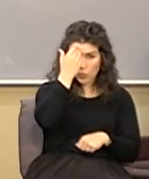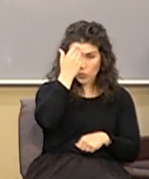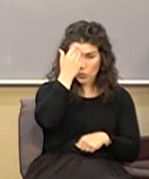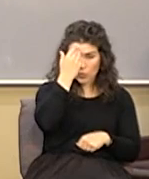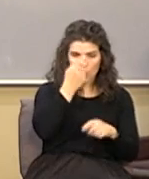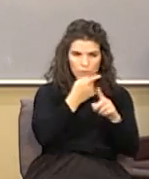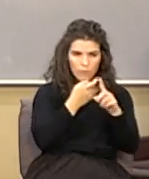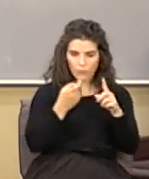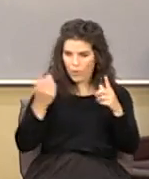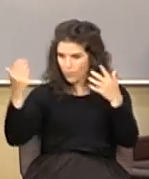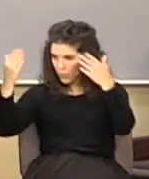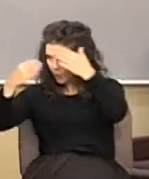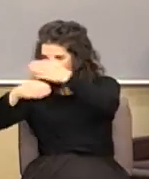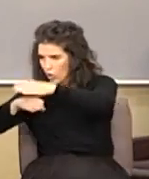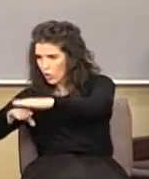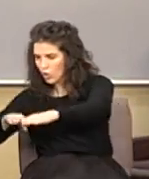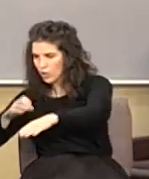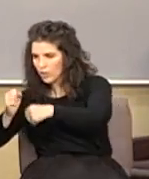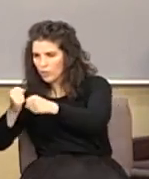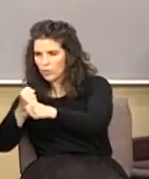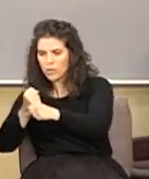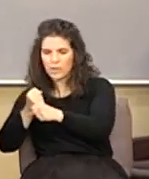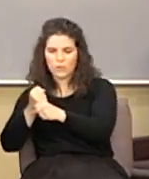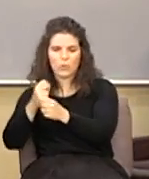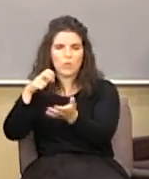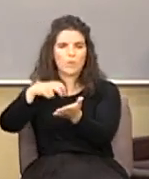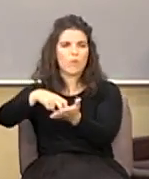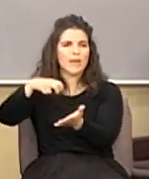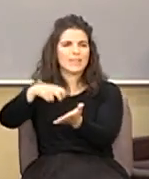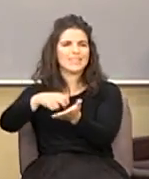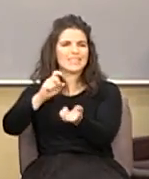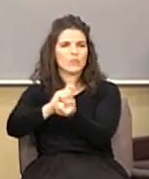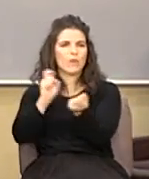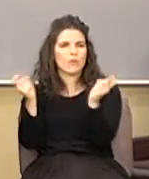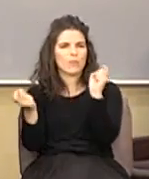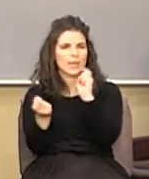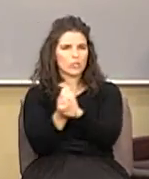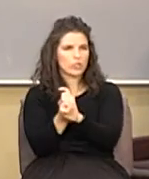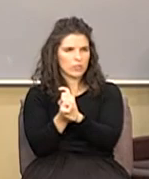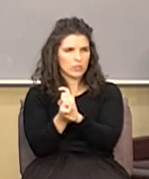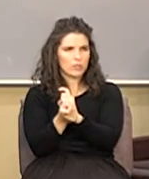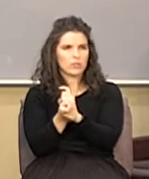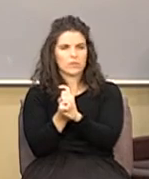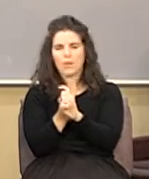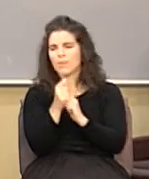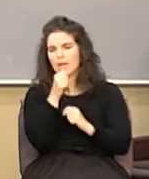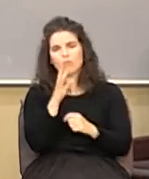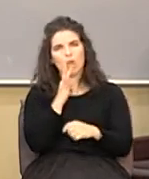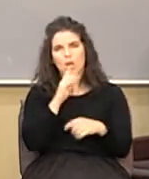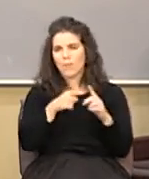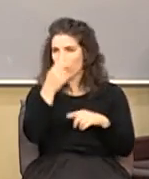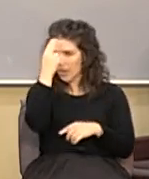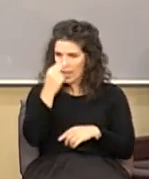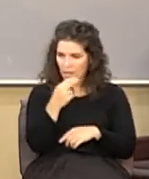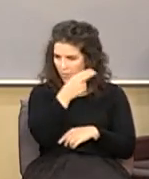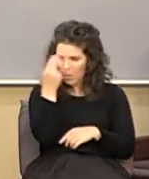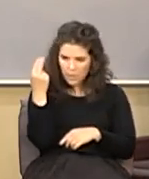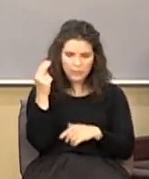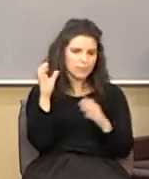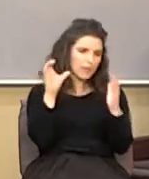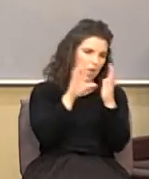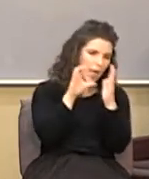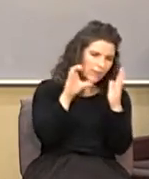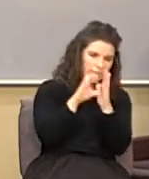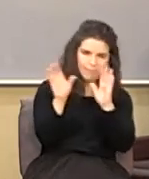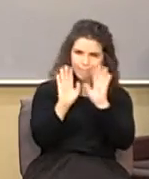came out of the Dark Ages as a result of the Protestant Reformation. And I'm not talking about Catholicism and Calvinism and that kind of